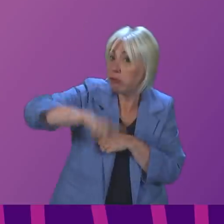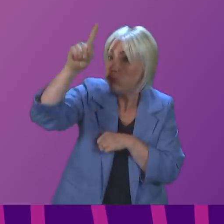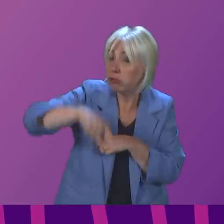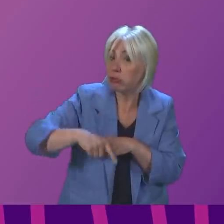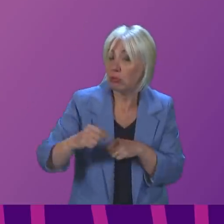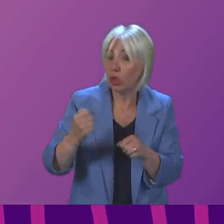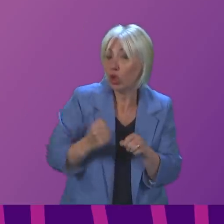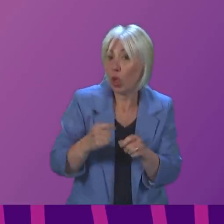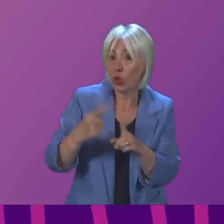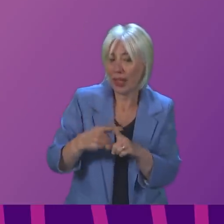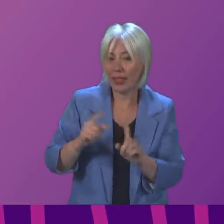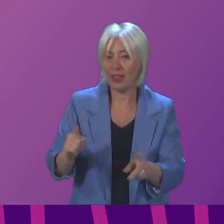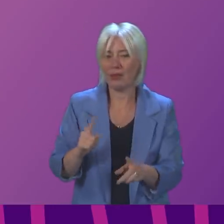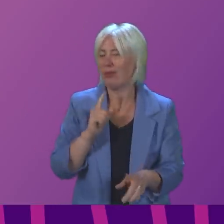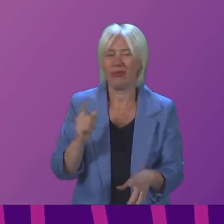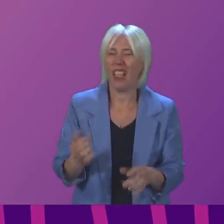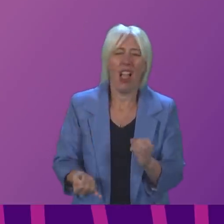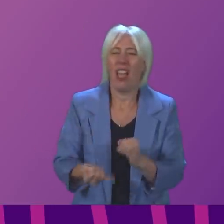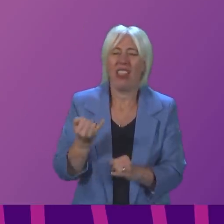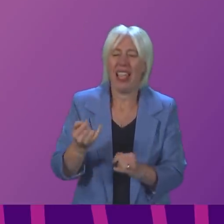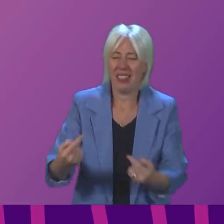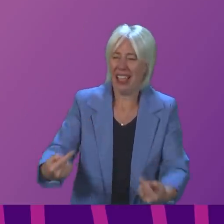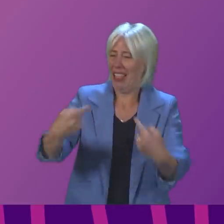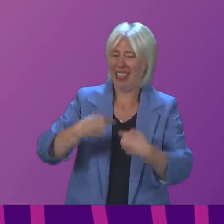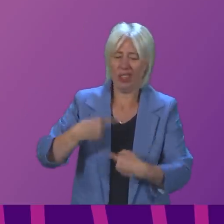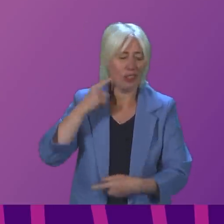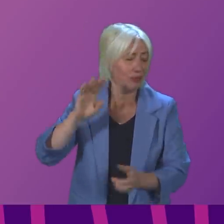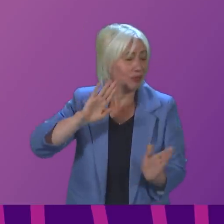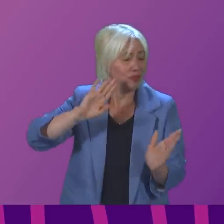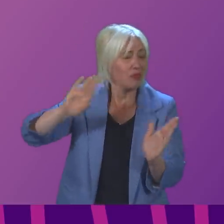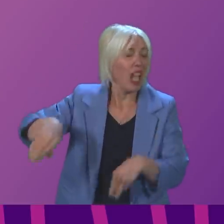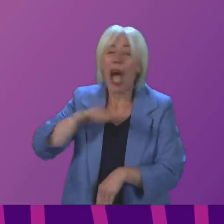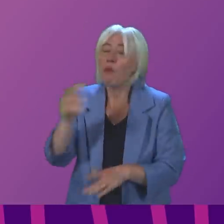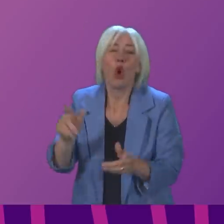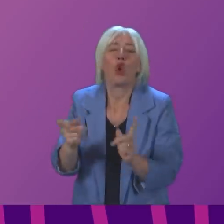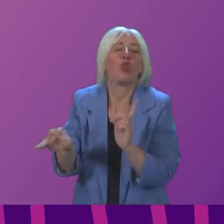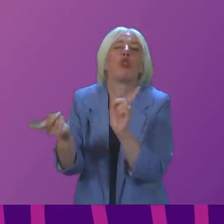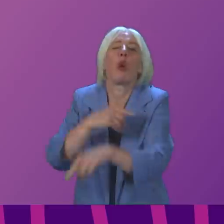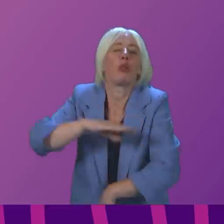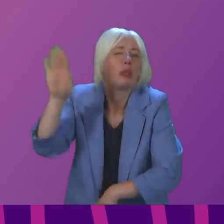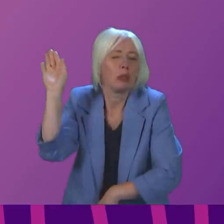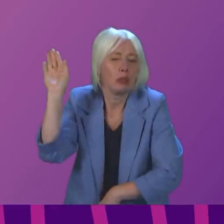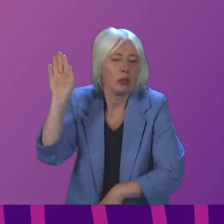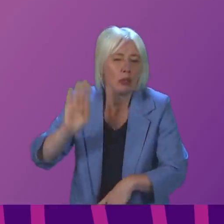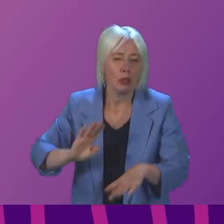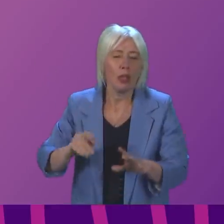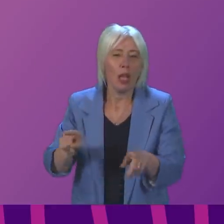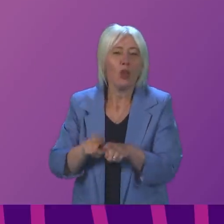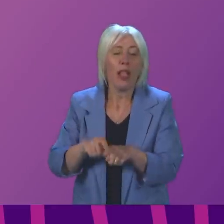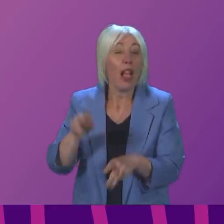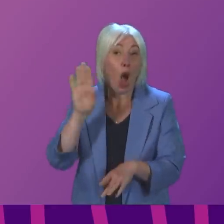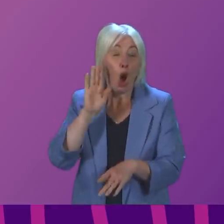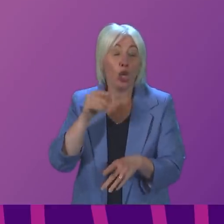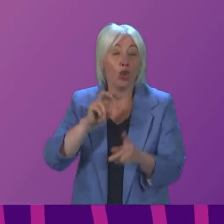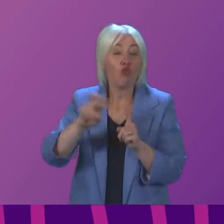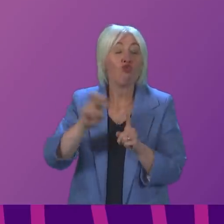That latter allegation there is just not the case. So I'm not going to engage further in that. I too heard the Transport Minister